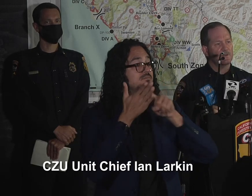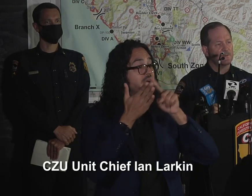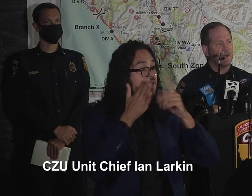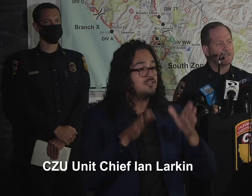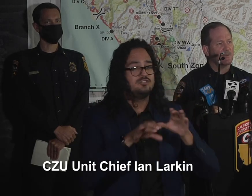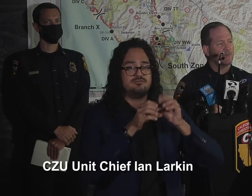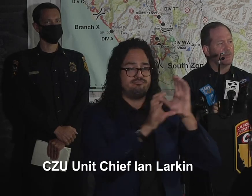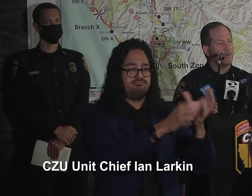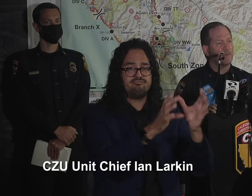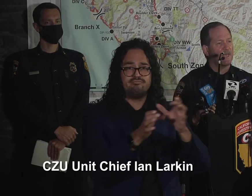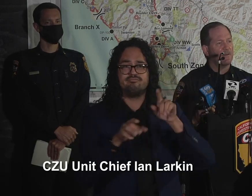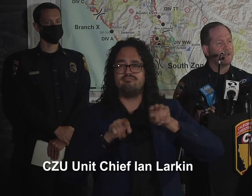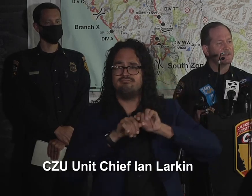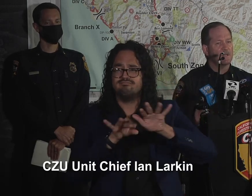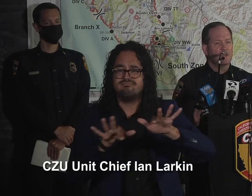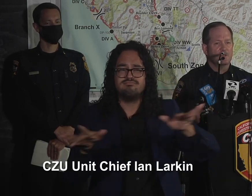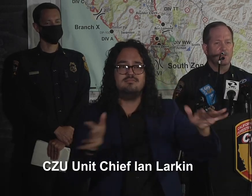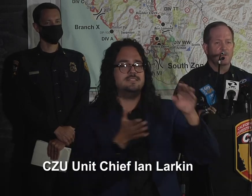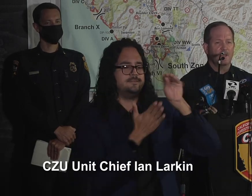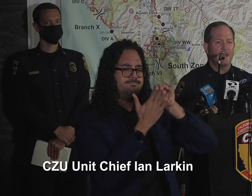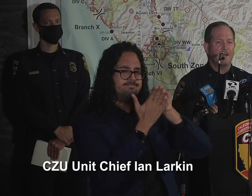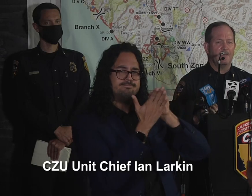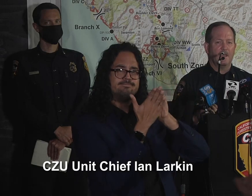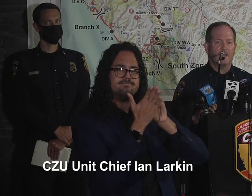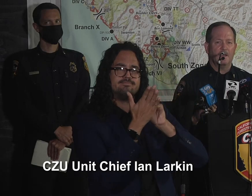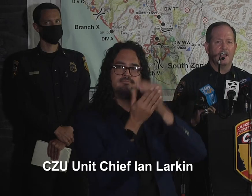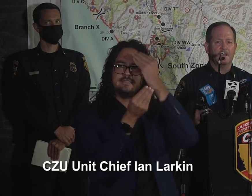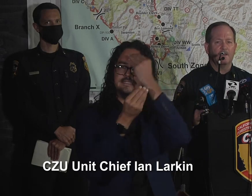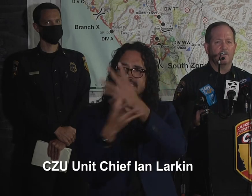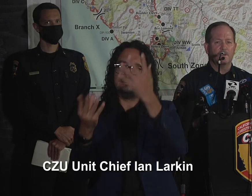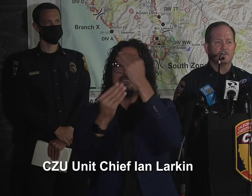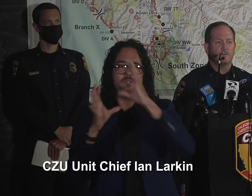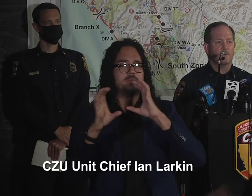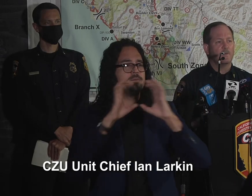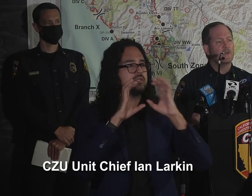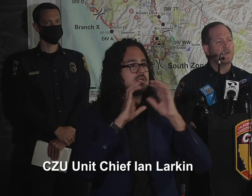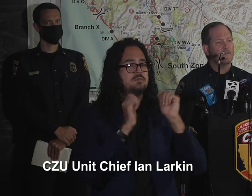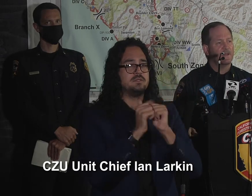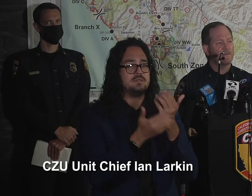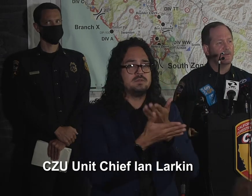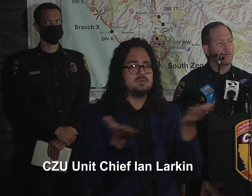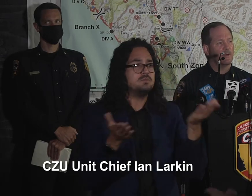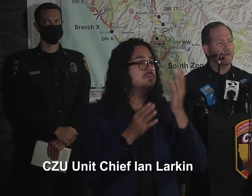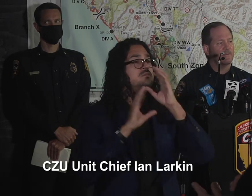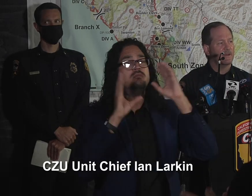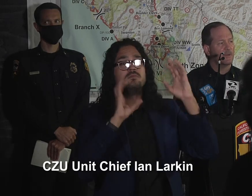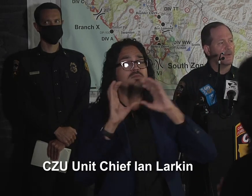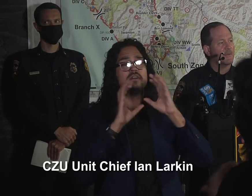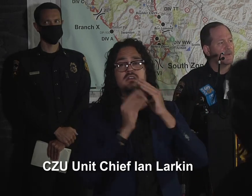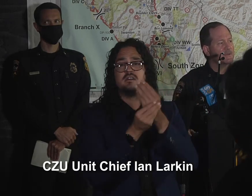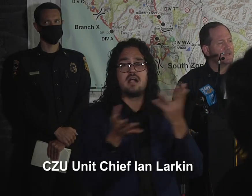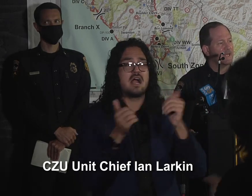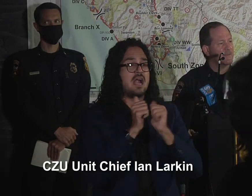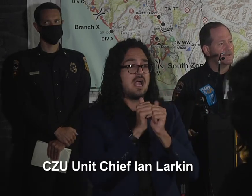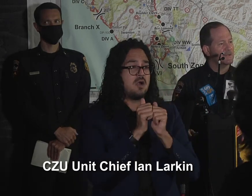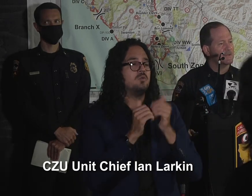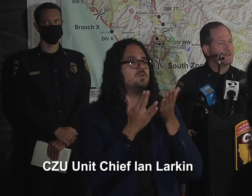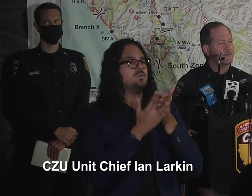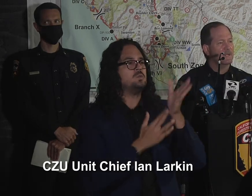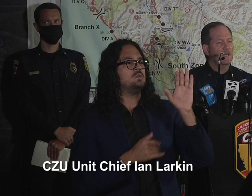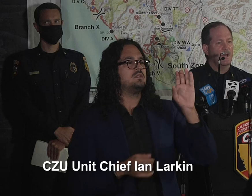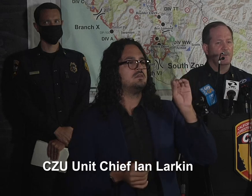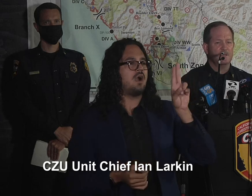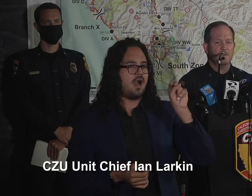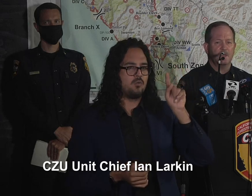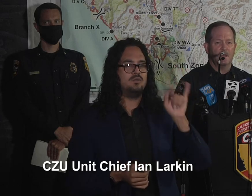the public as soon as possible through both the counties so that you can have an idea of what you have left or if your property was undamaged.